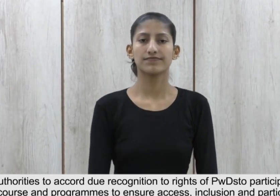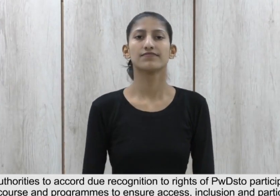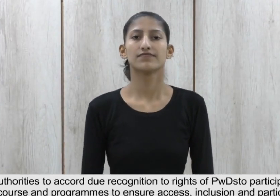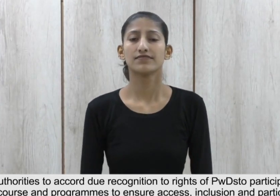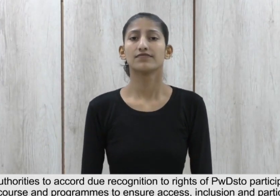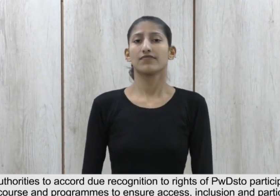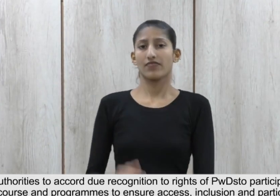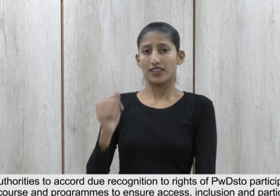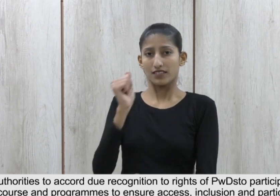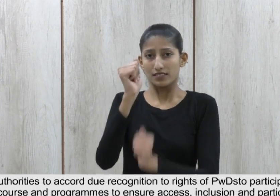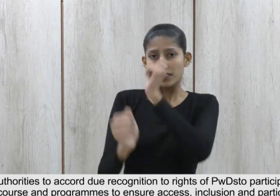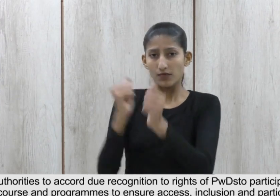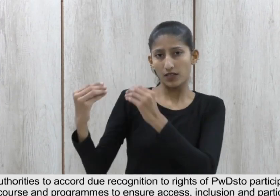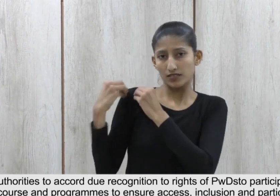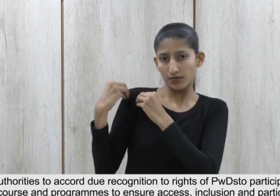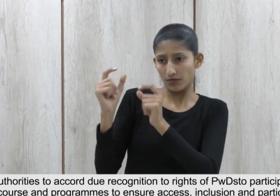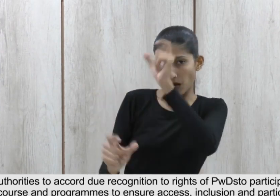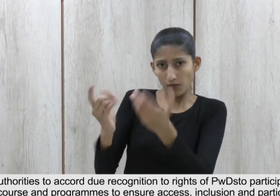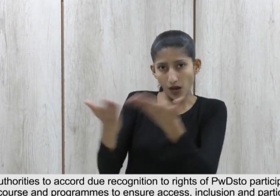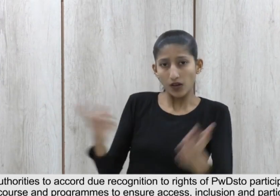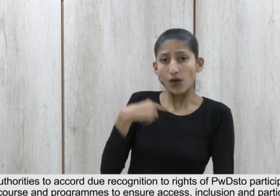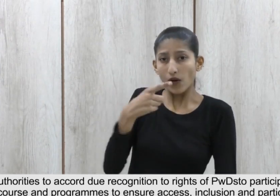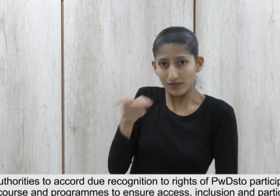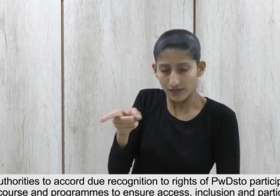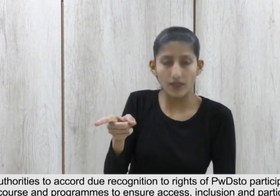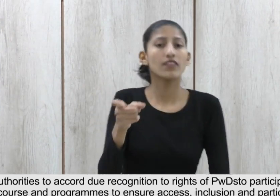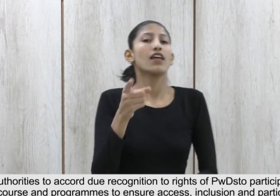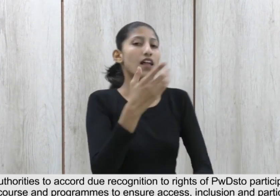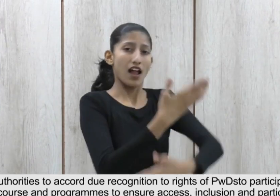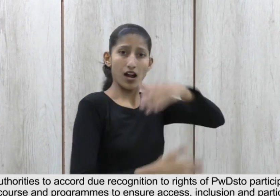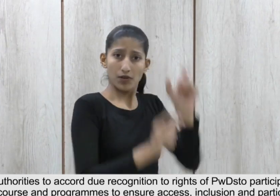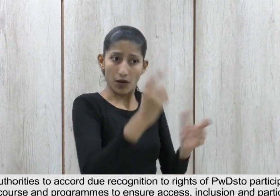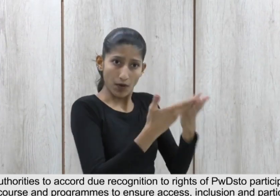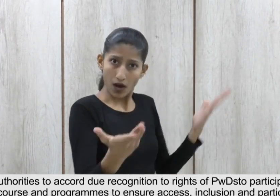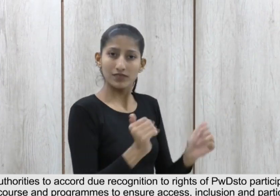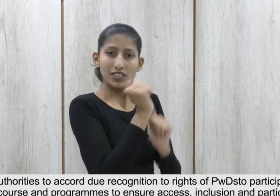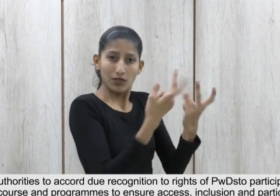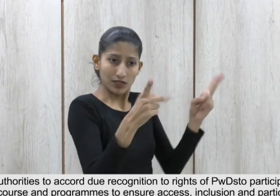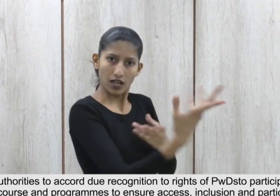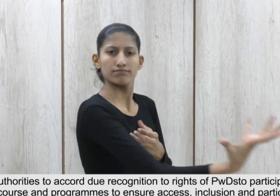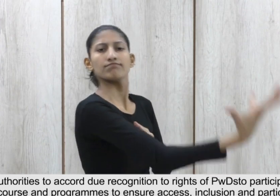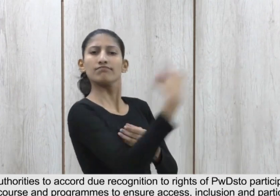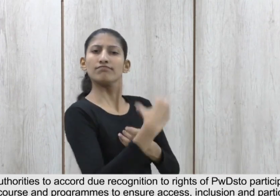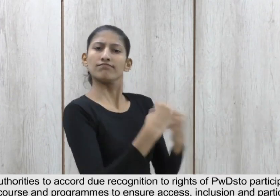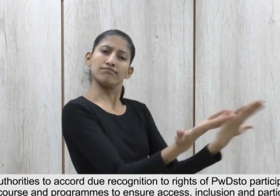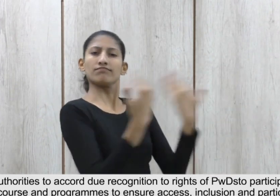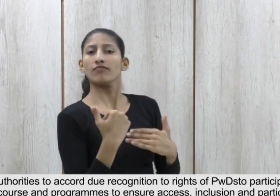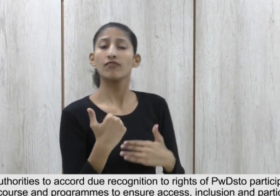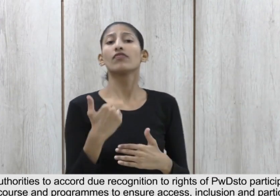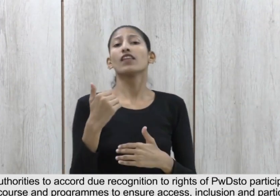.6 authorities to accord due recognition to rights of PWDs to